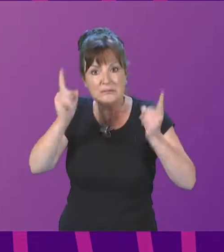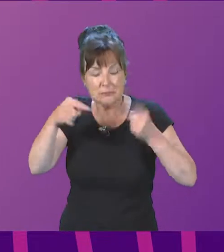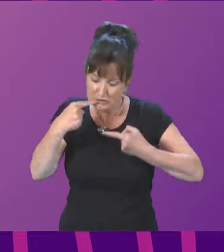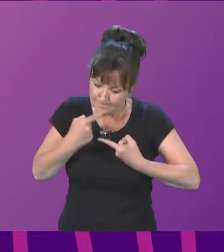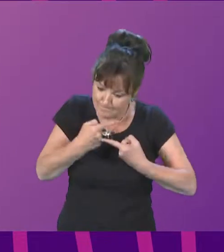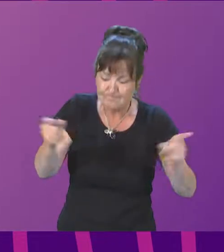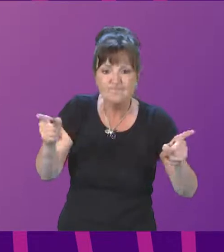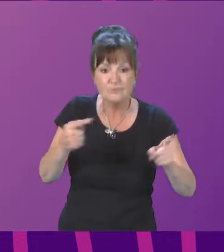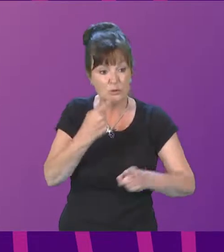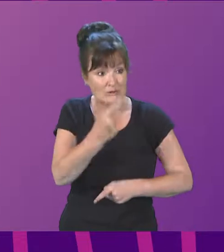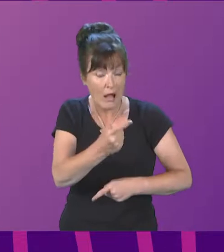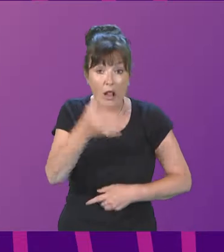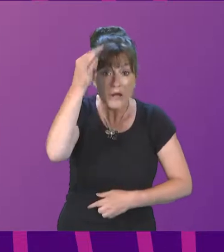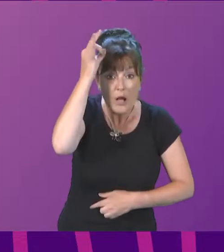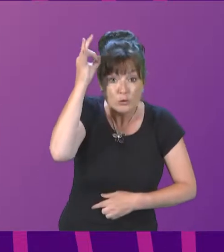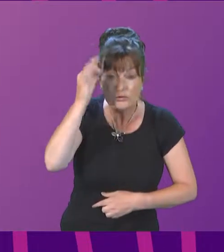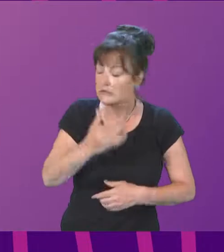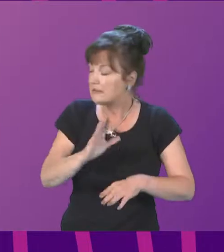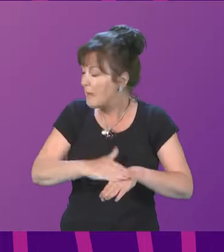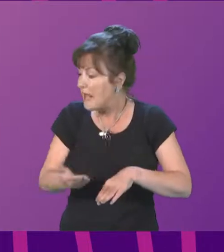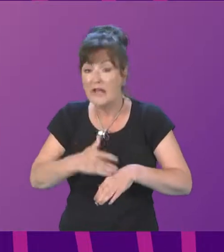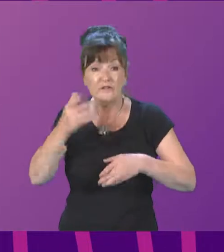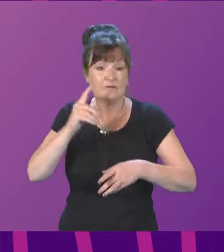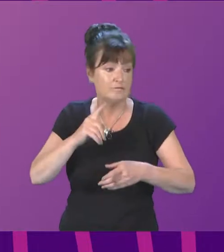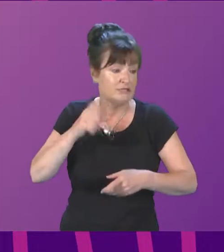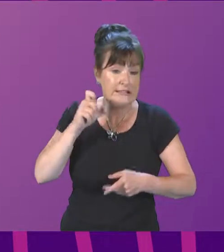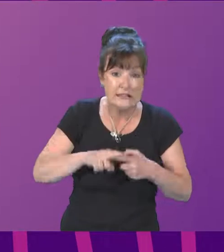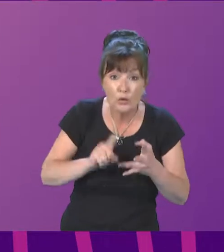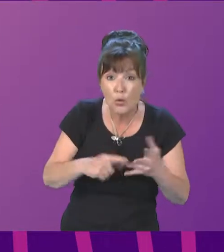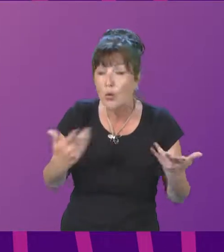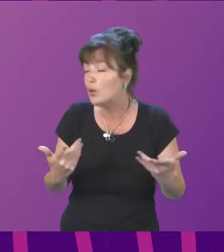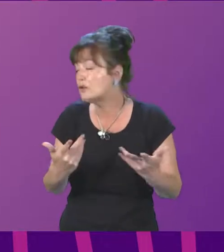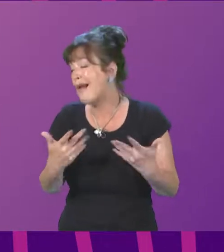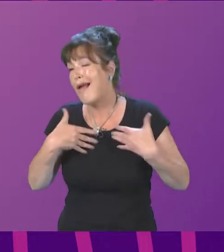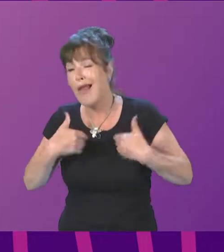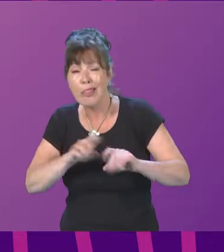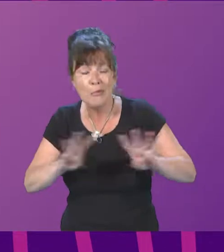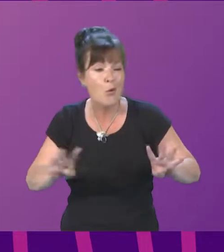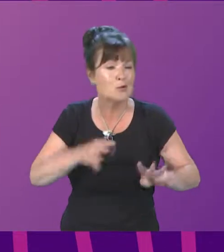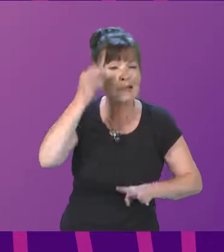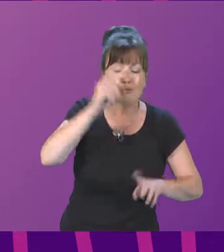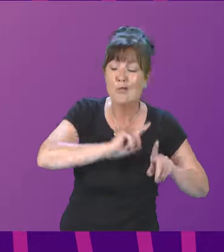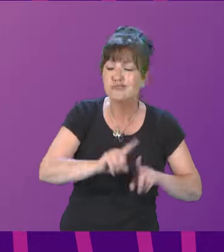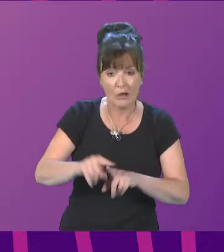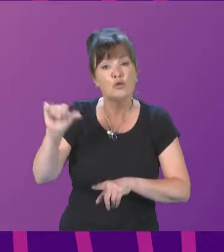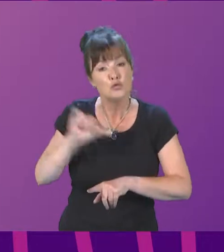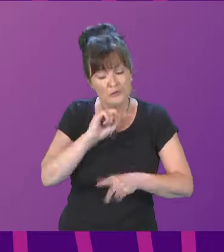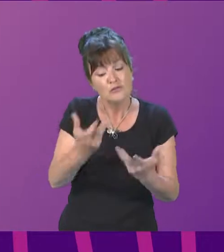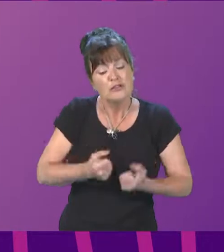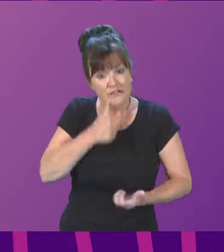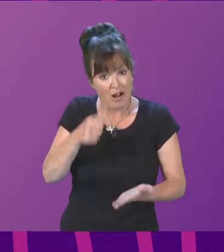authorities, whether chief executive officers and local authorities, IGB's health boards have received those letters.